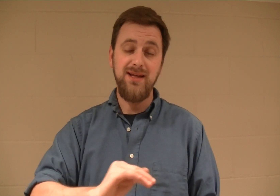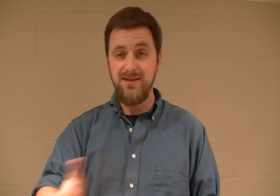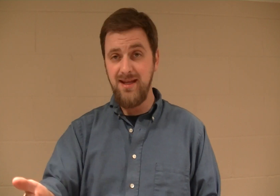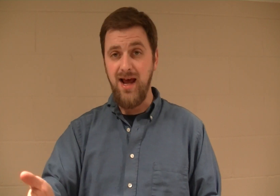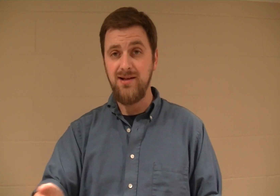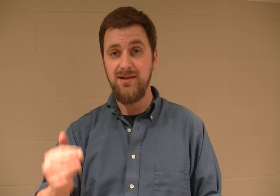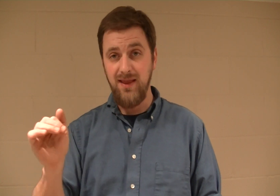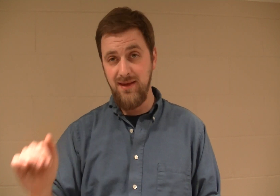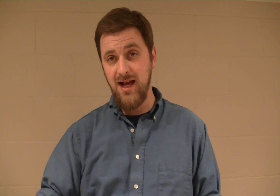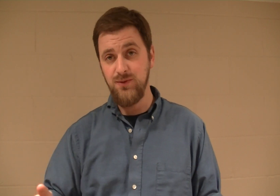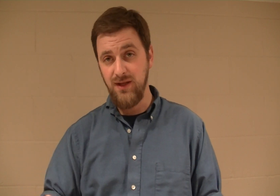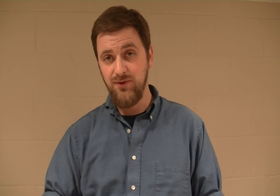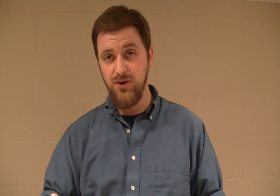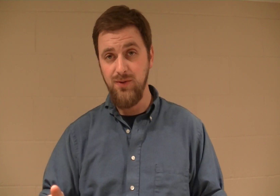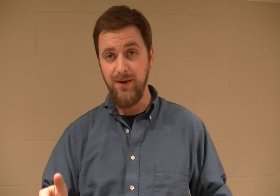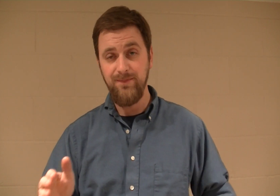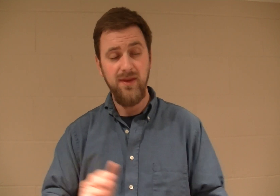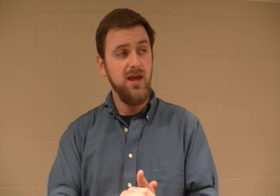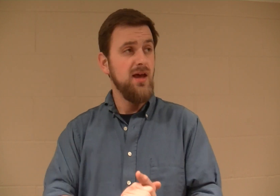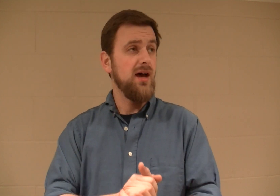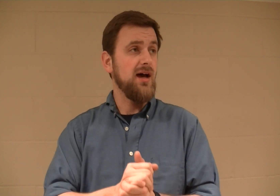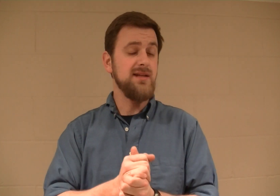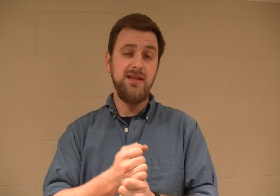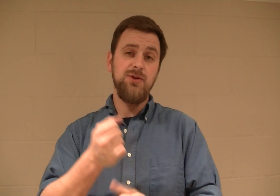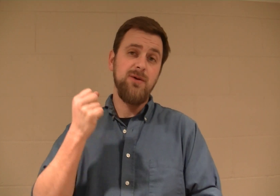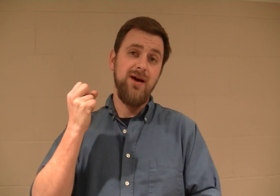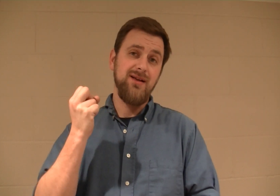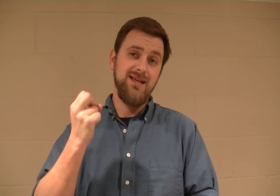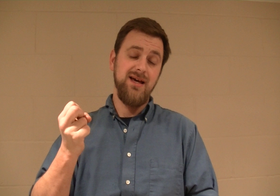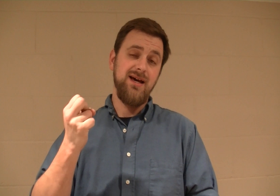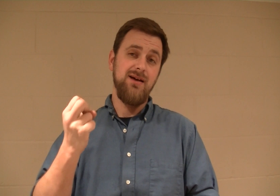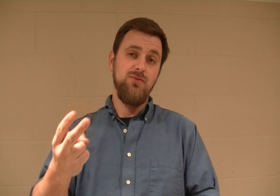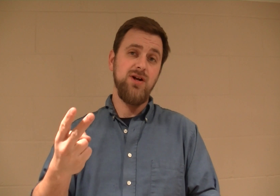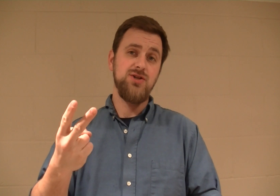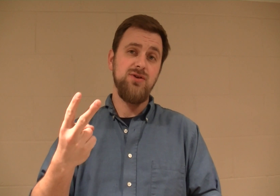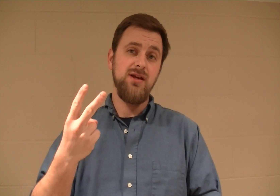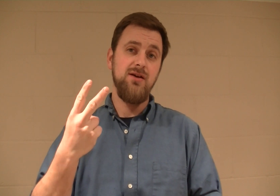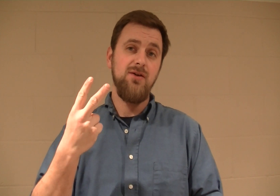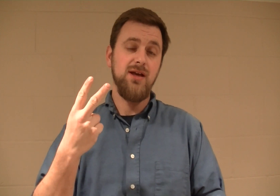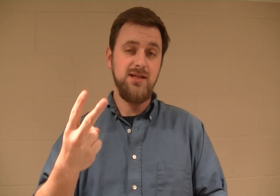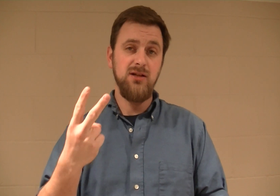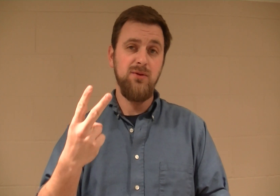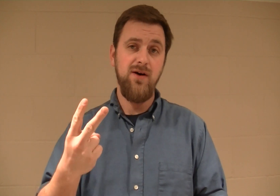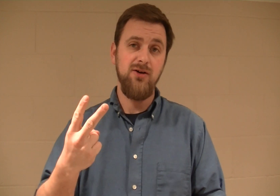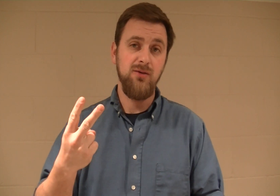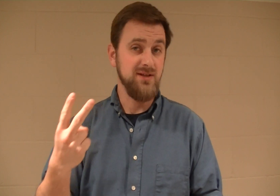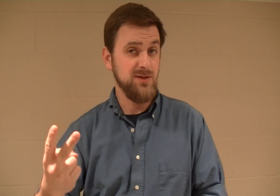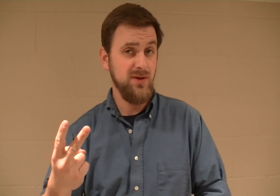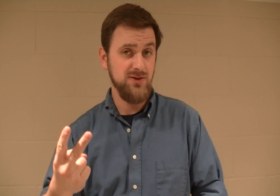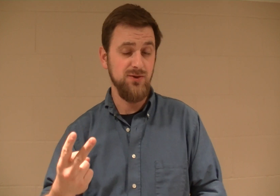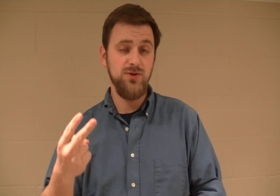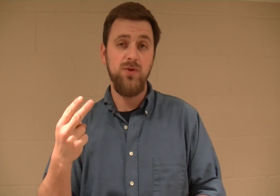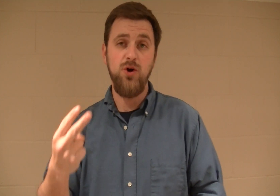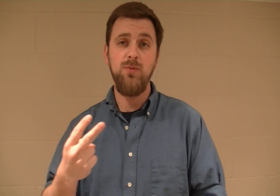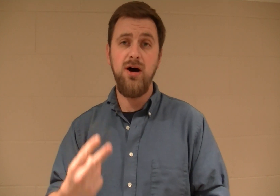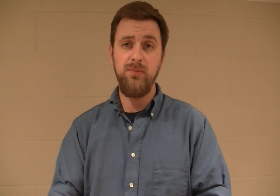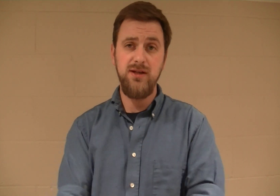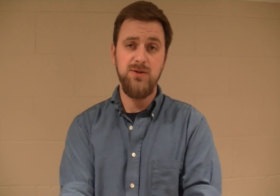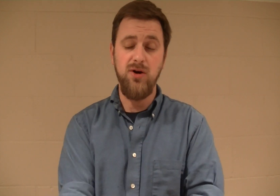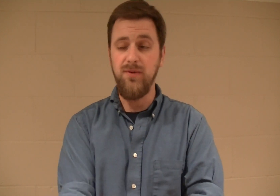it's a tax, and the tax will never go away. Second thing we'll talk about, registering concealable firearms, that's pistols, with Omaha Police Department.